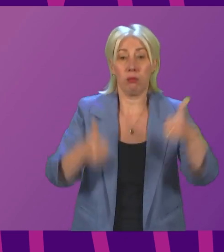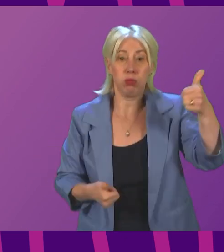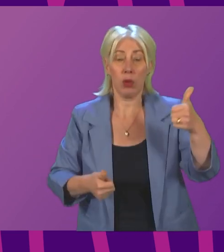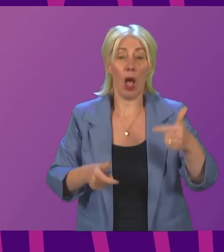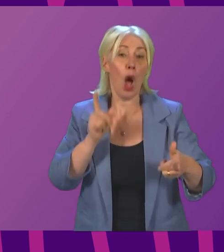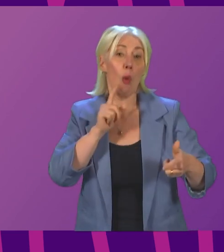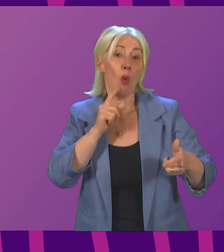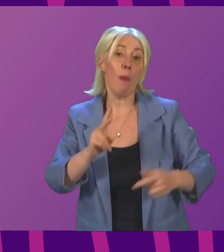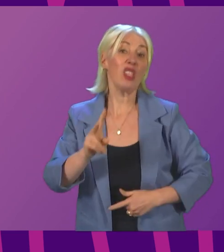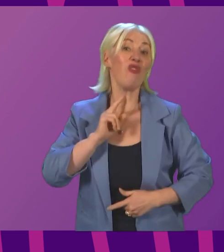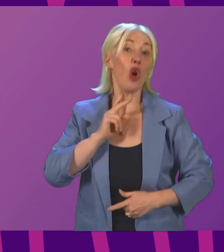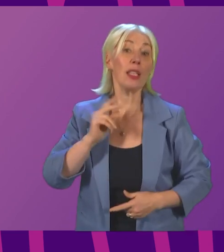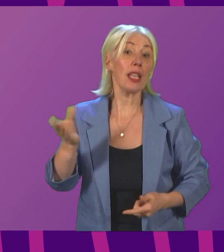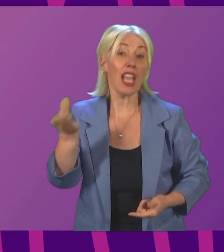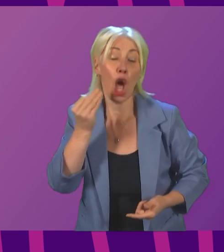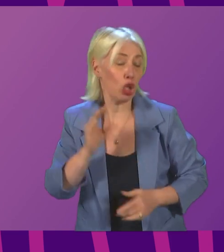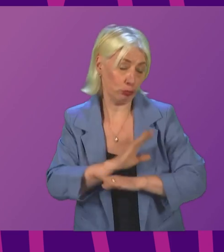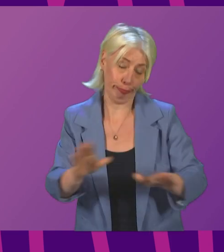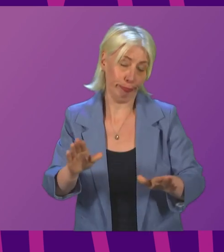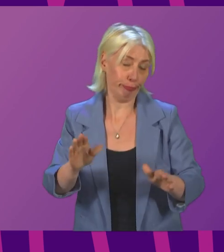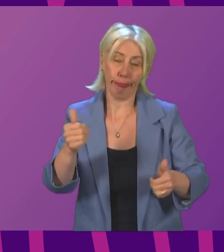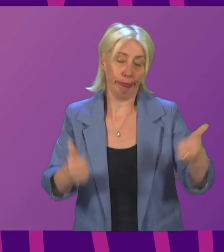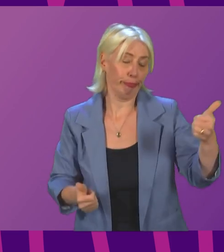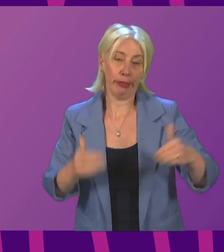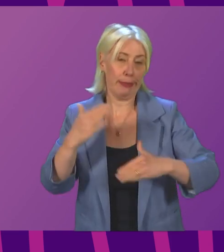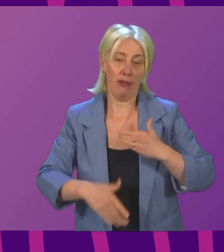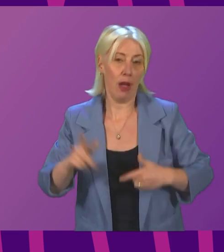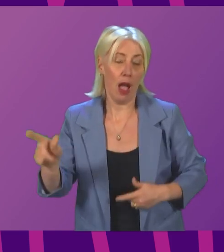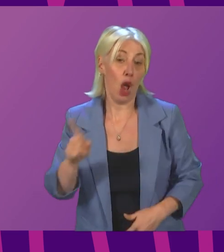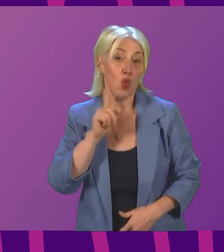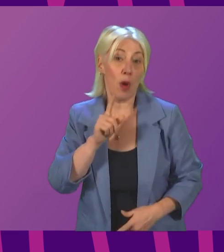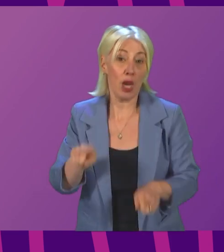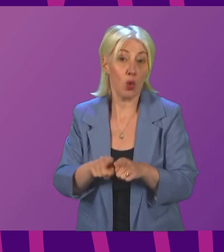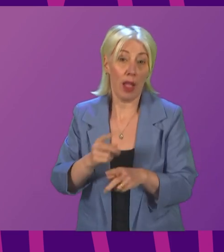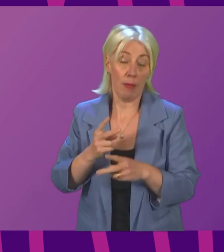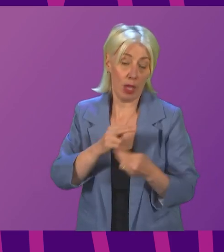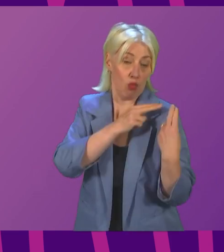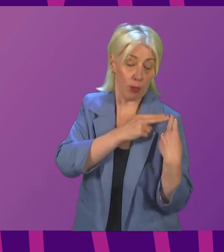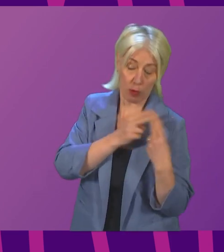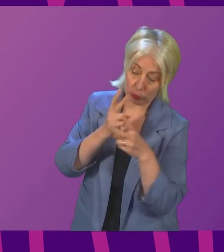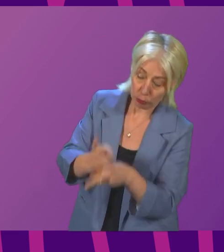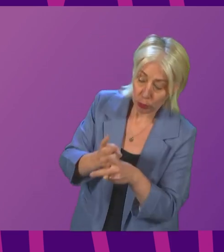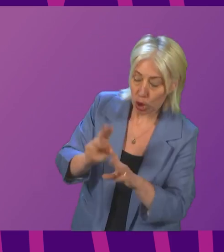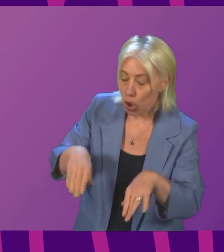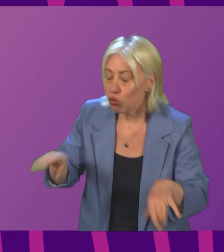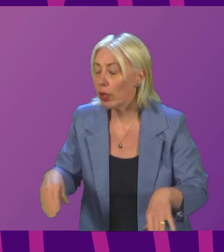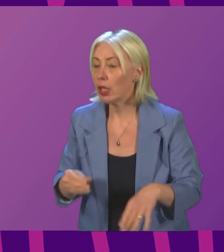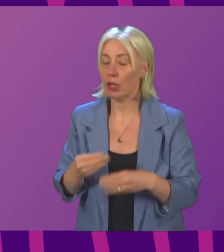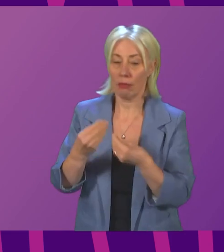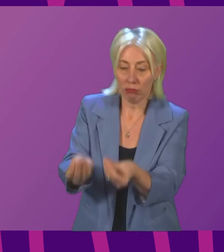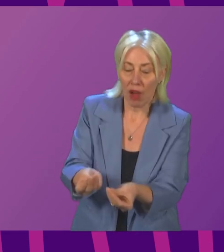sufficiently loudly. And often of course it's women who are responsible for looking after children for providing food